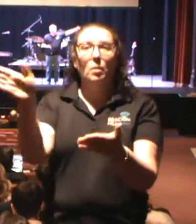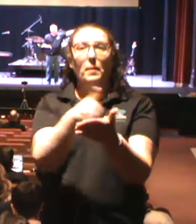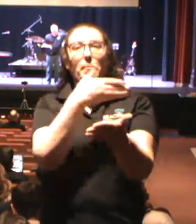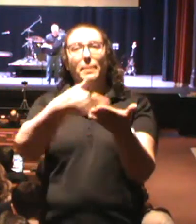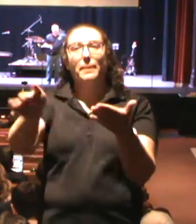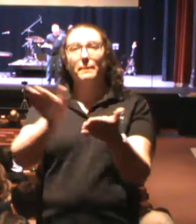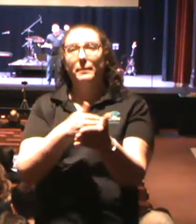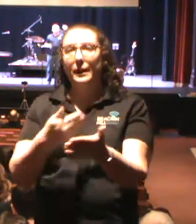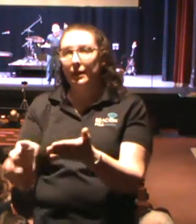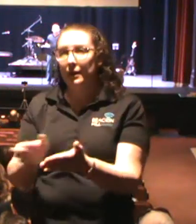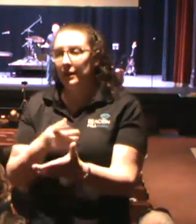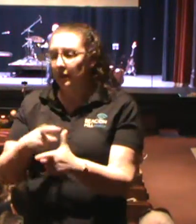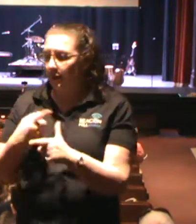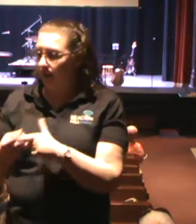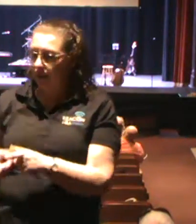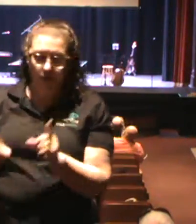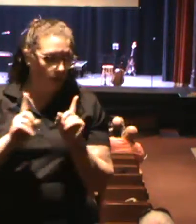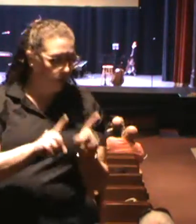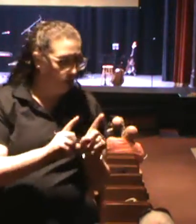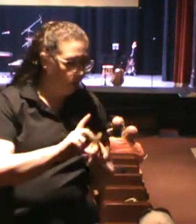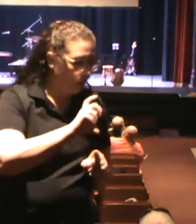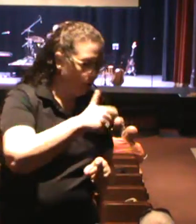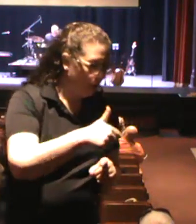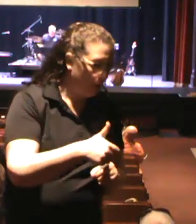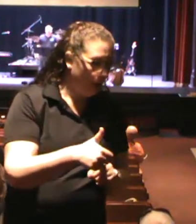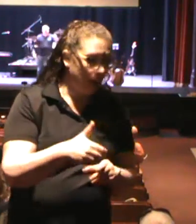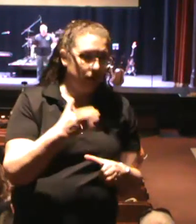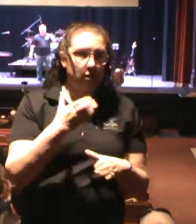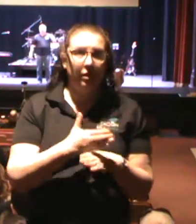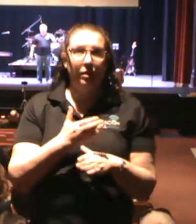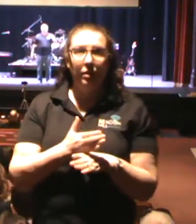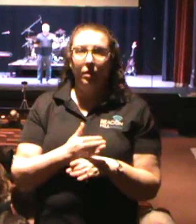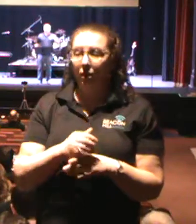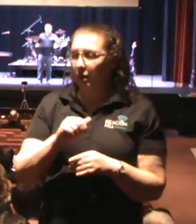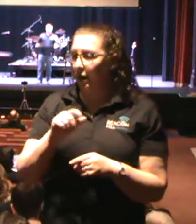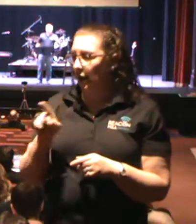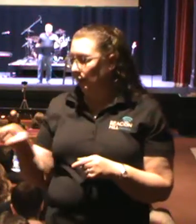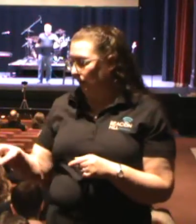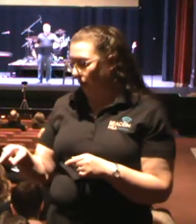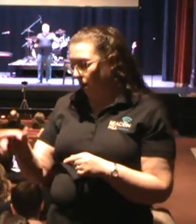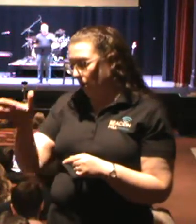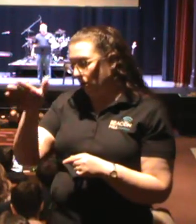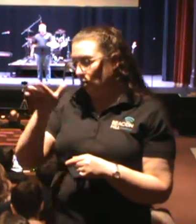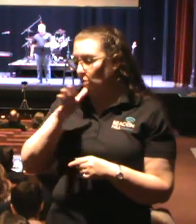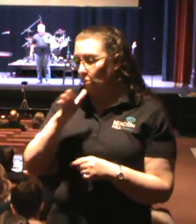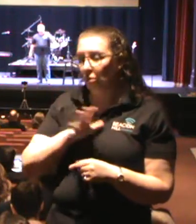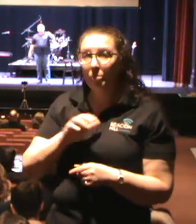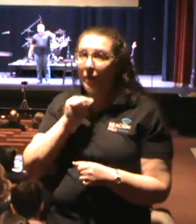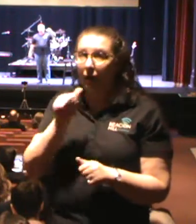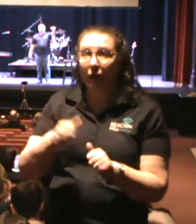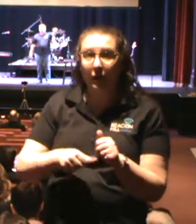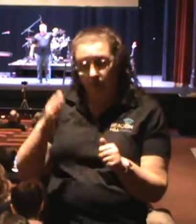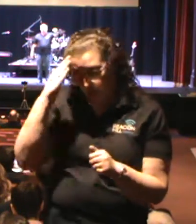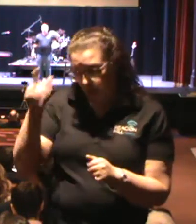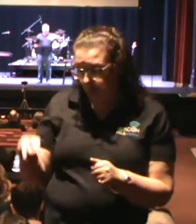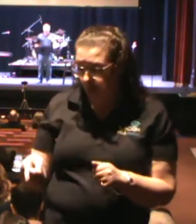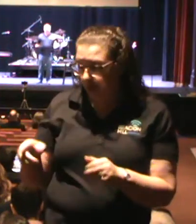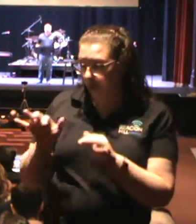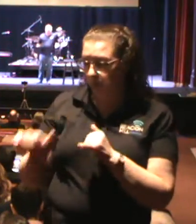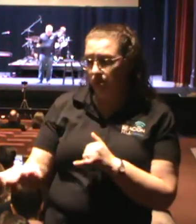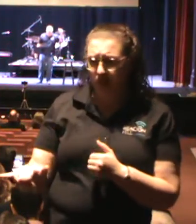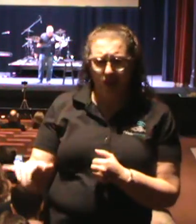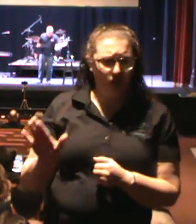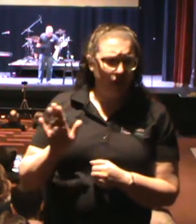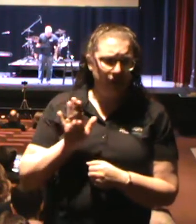and go on to his next appointment without even knocking the door and letting the widow know that he was there. This man is an earthly hero to